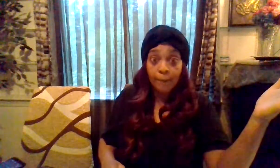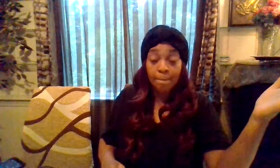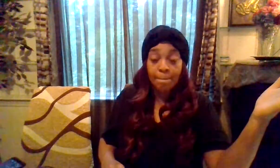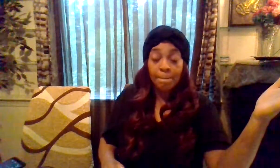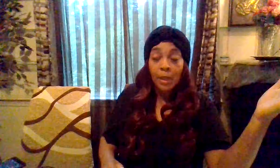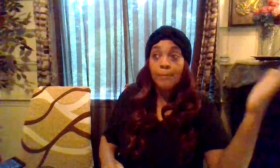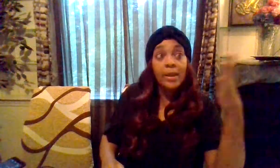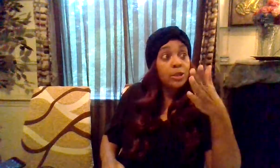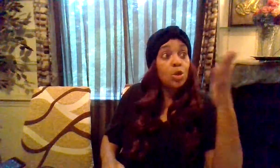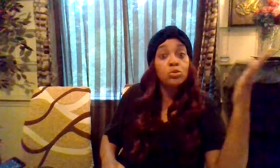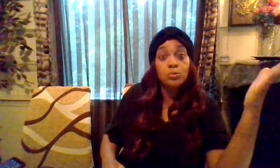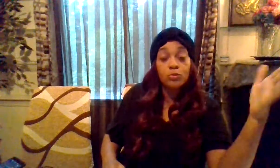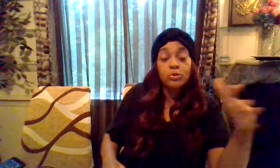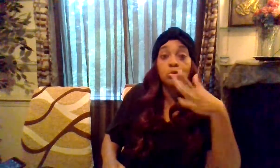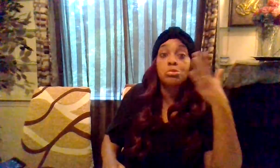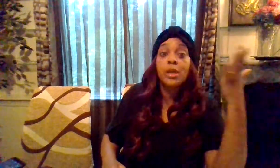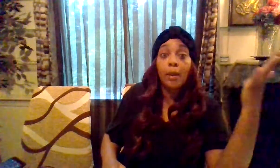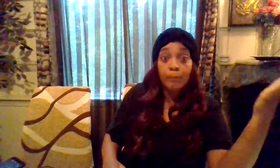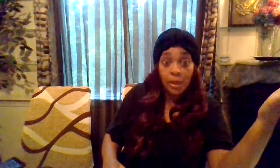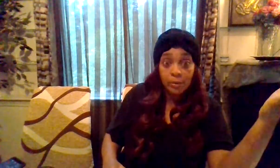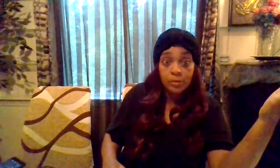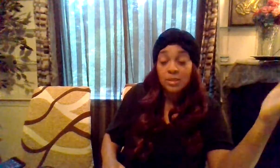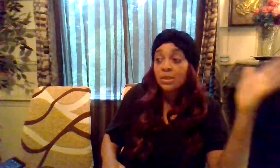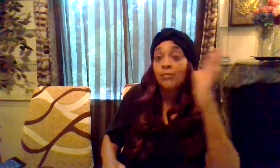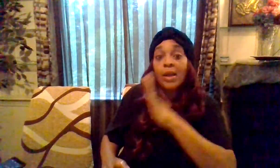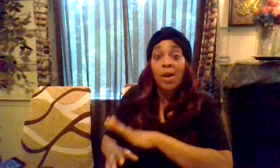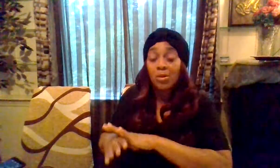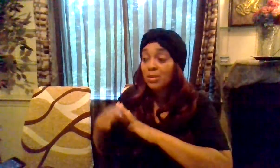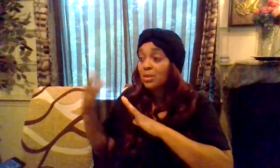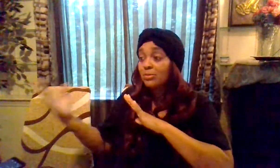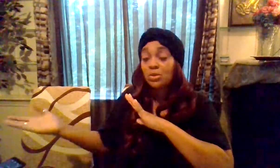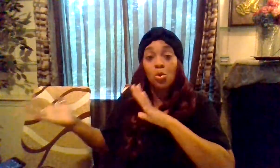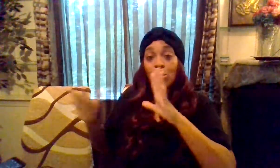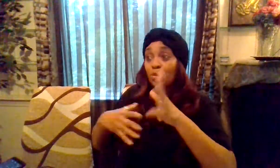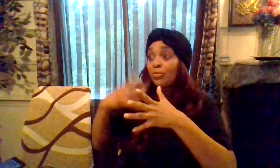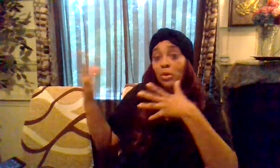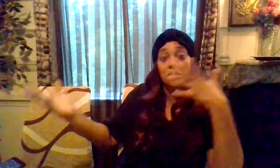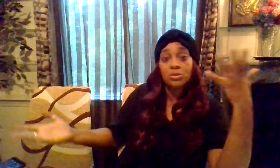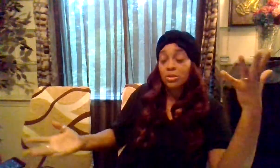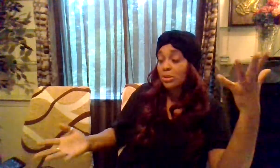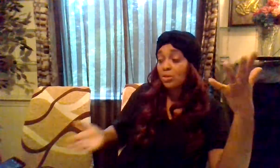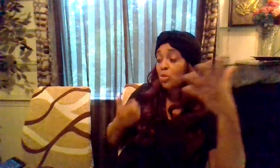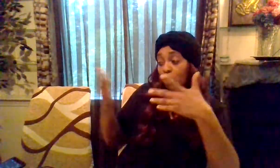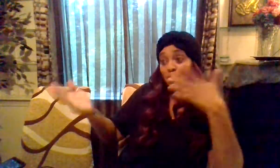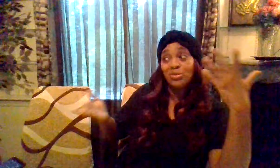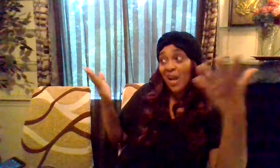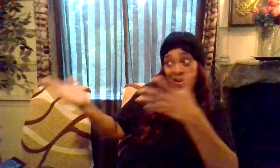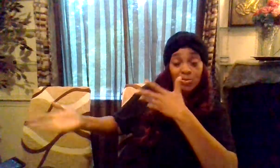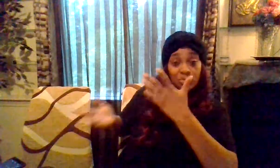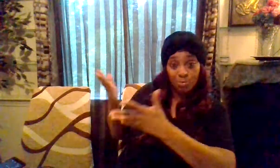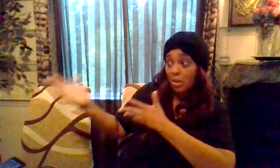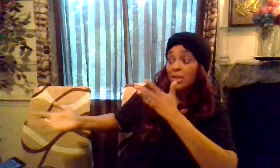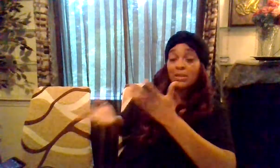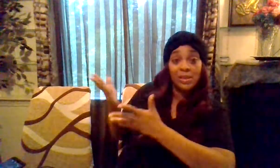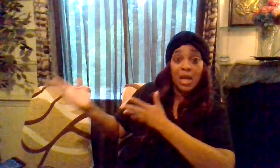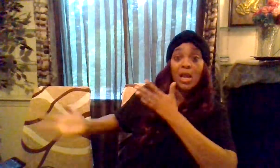making those moves to create better instead of allowing ourselves to know where universe is just telling you aren't you tired of playing the same